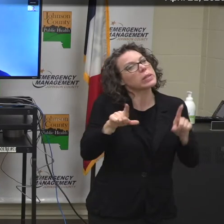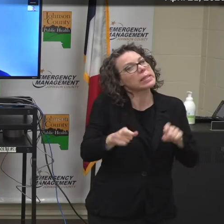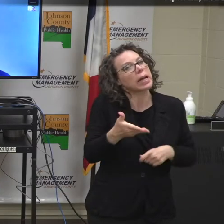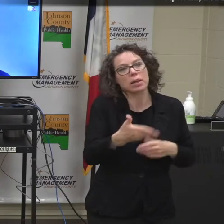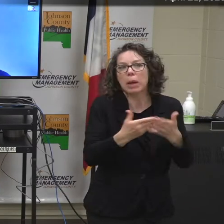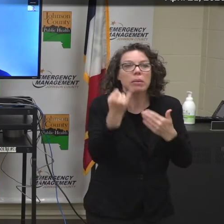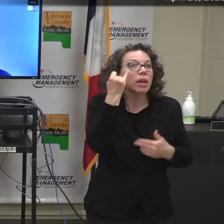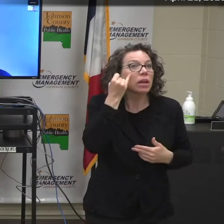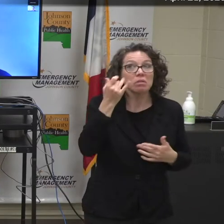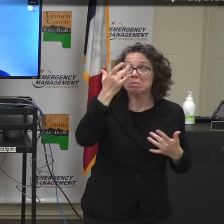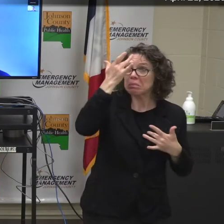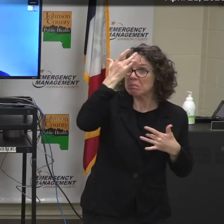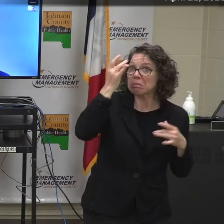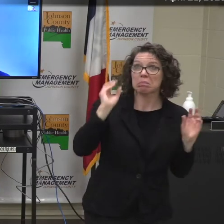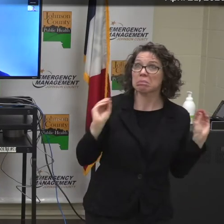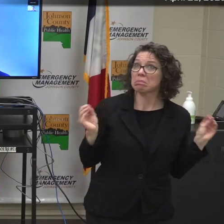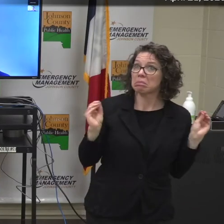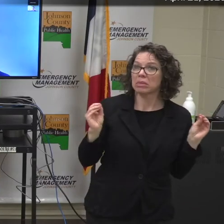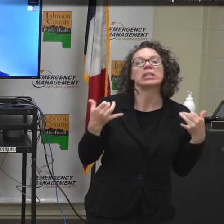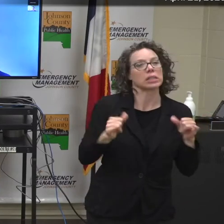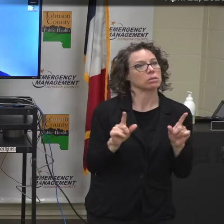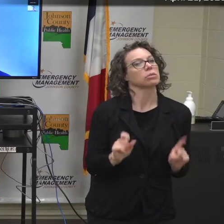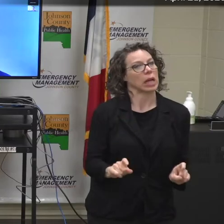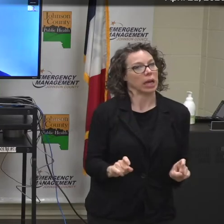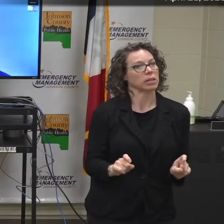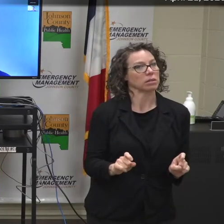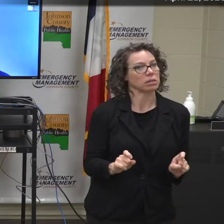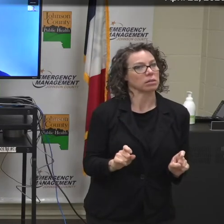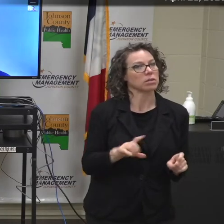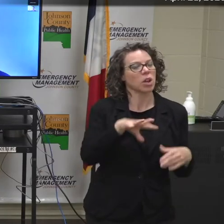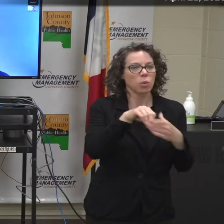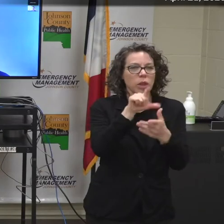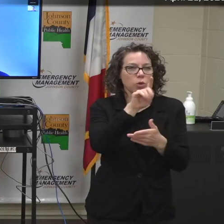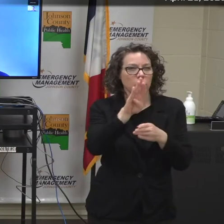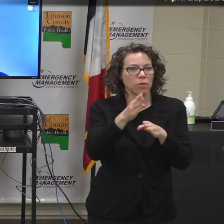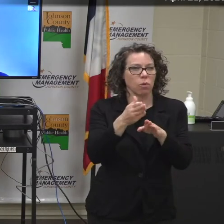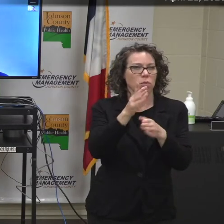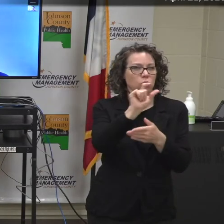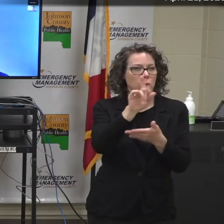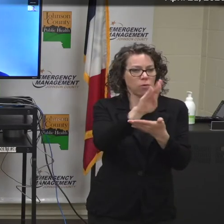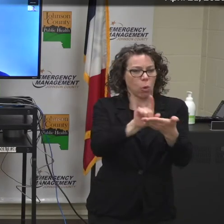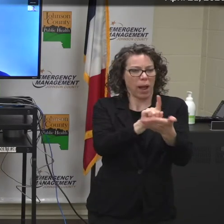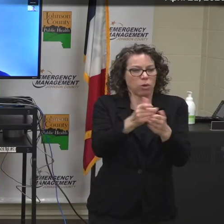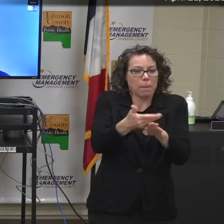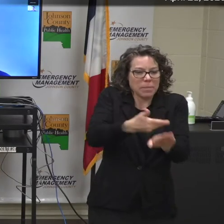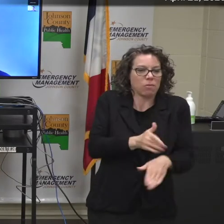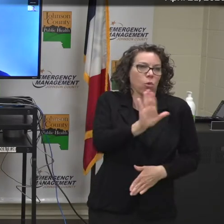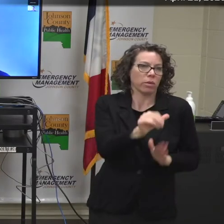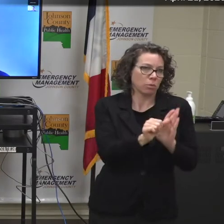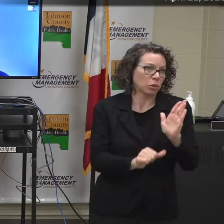those asymptomatic patients are tested within the 24-hour period prior to undergoing their procedure.